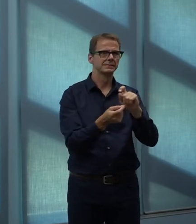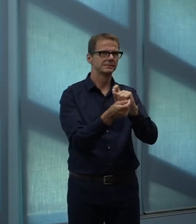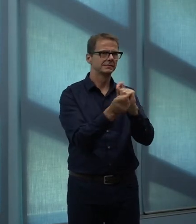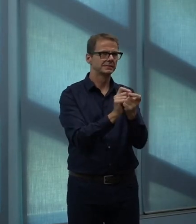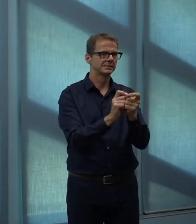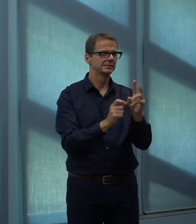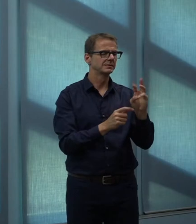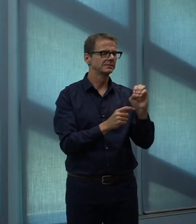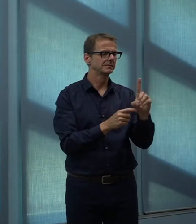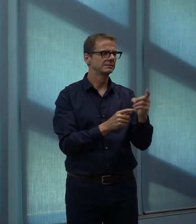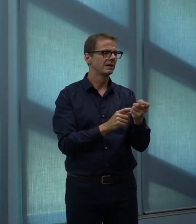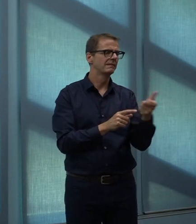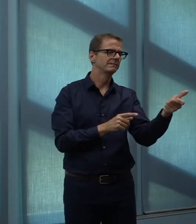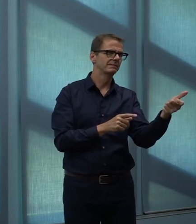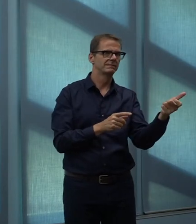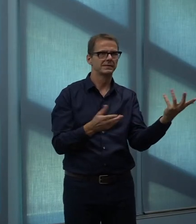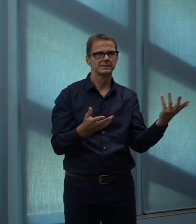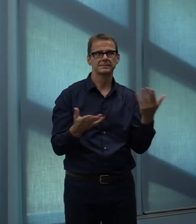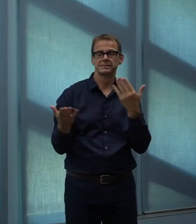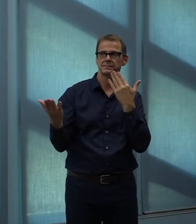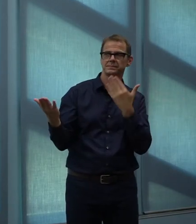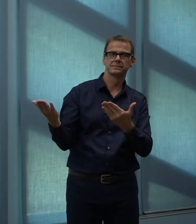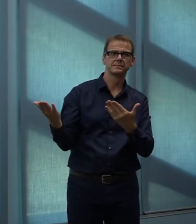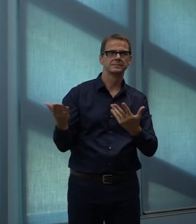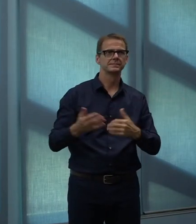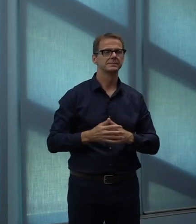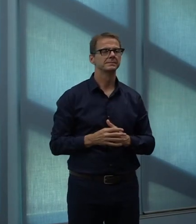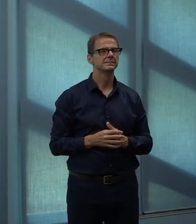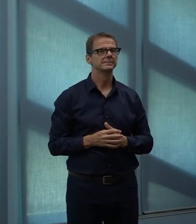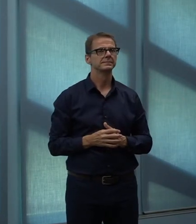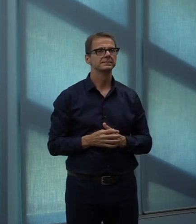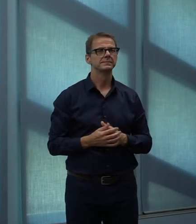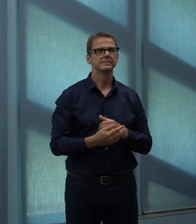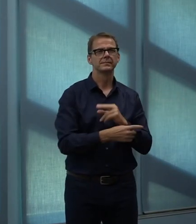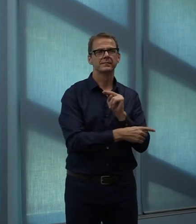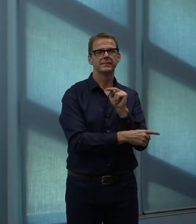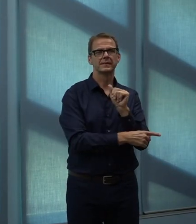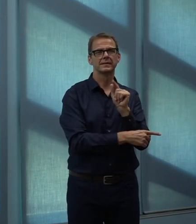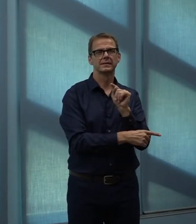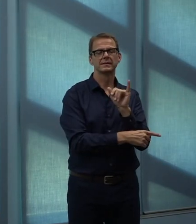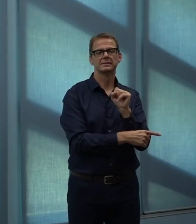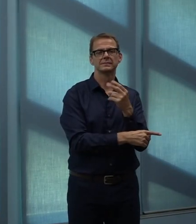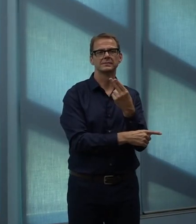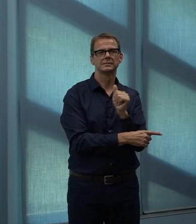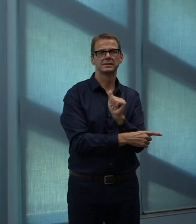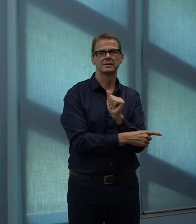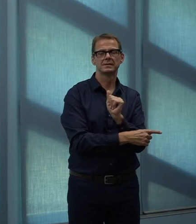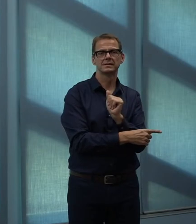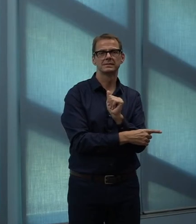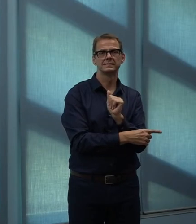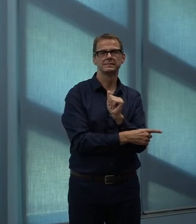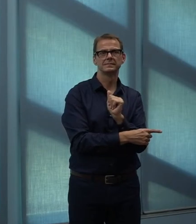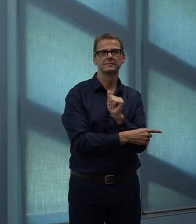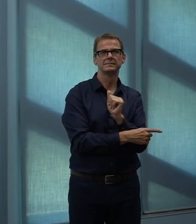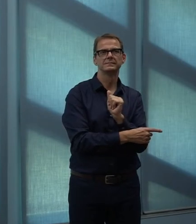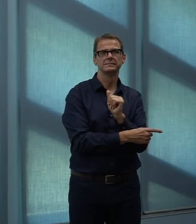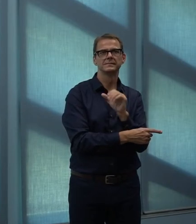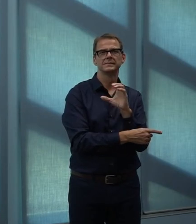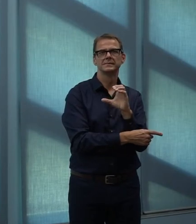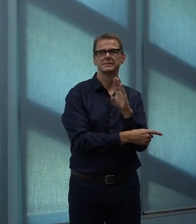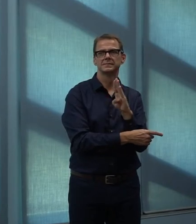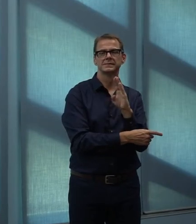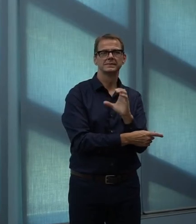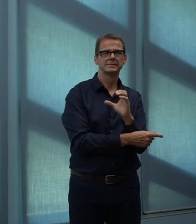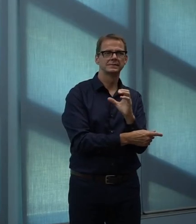waiting, Natasha. Go ahead, please. Yeah, thanks. I think there's a follow-up to the turf maintenance as well for Gord.